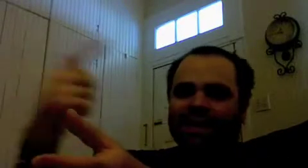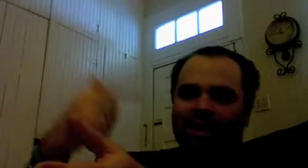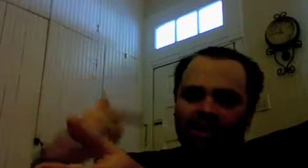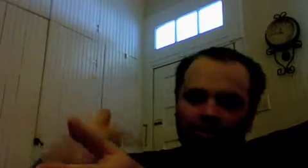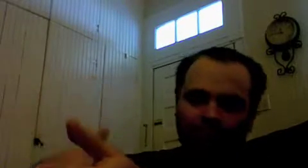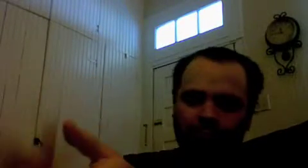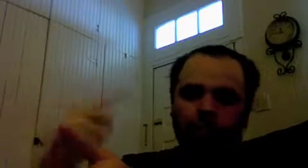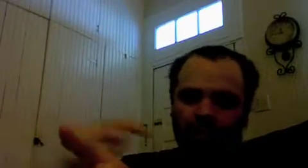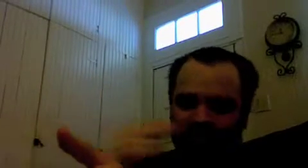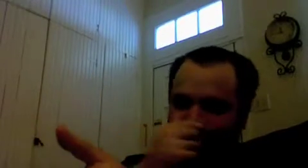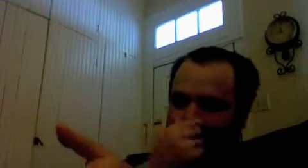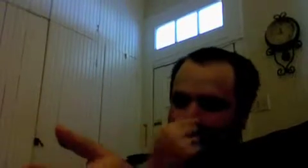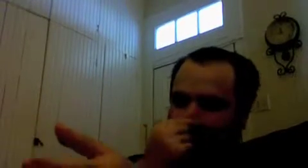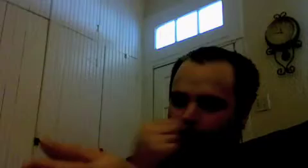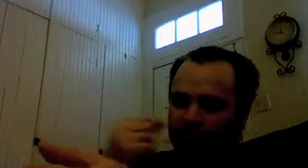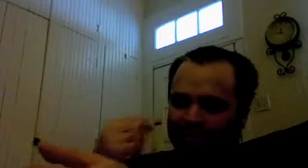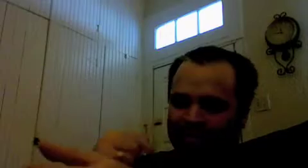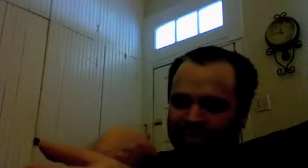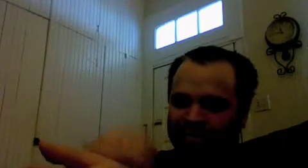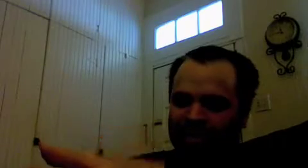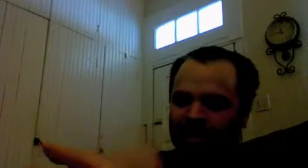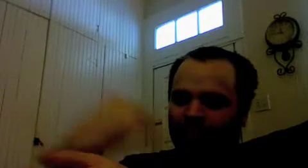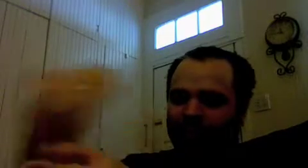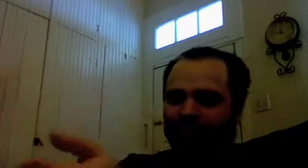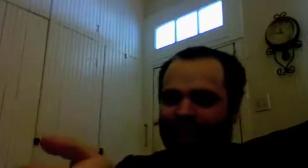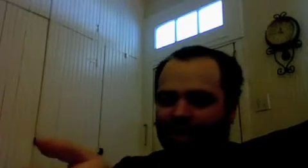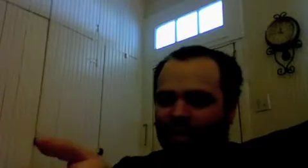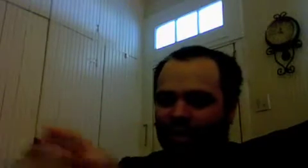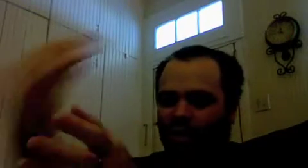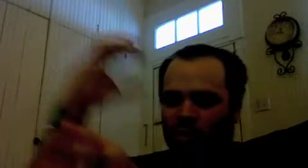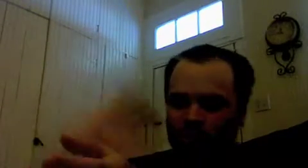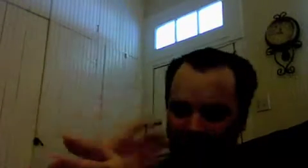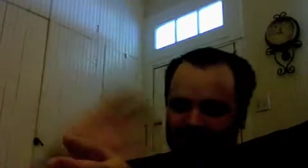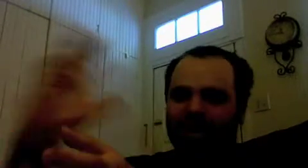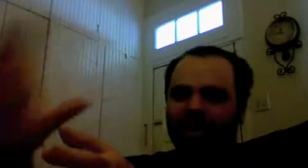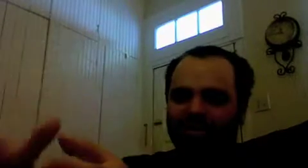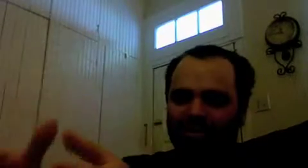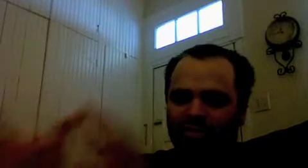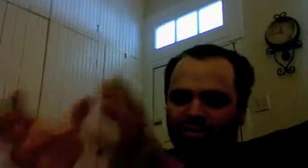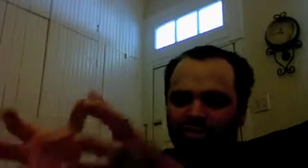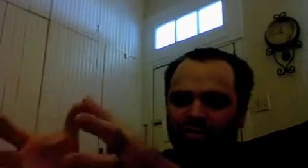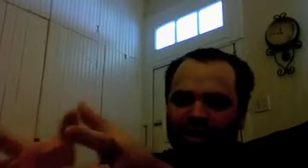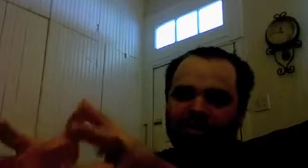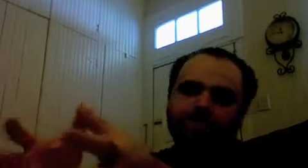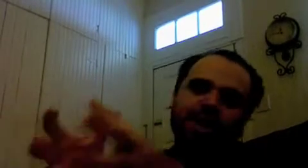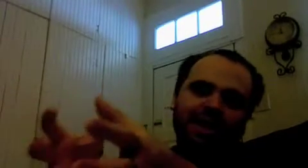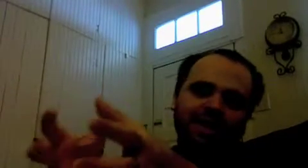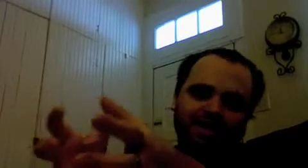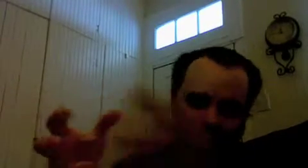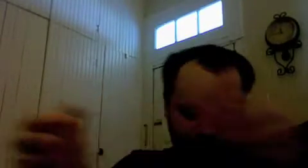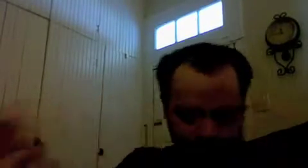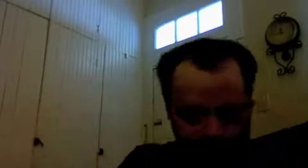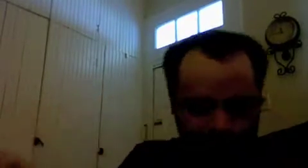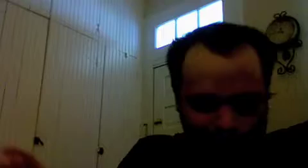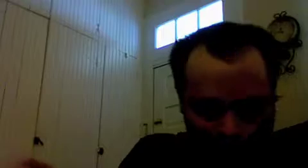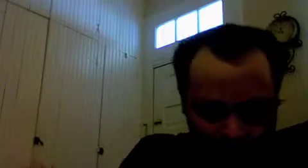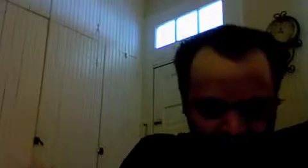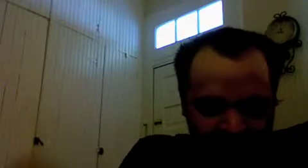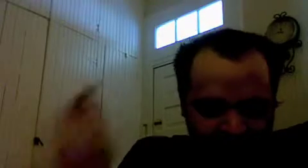for itself which is the cobbler then recognizing the shoe that he has made right and